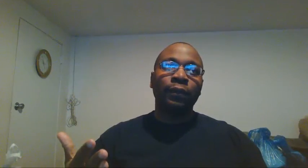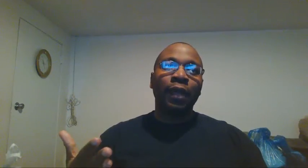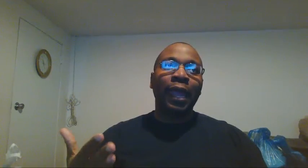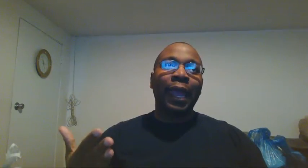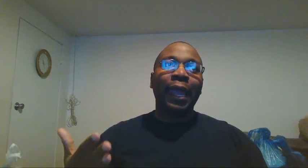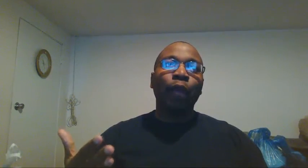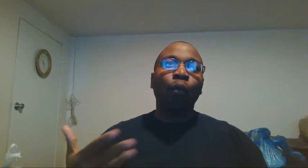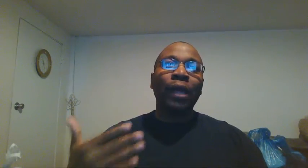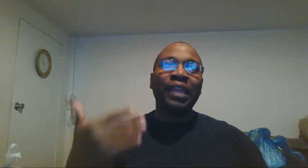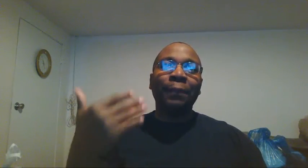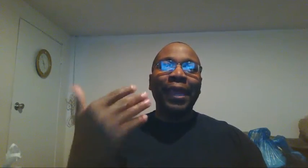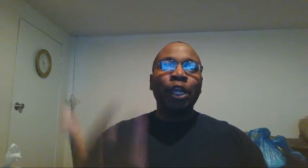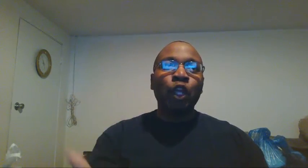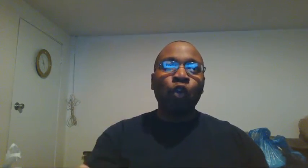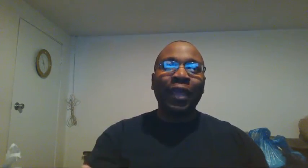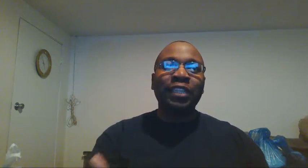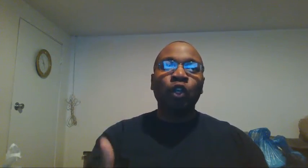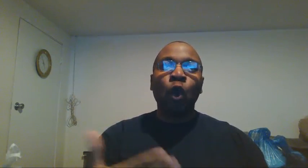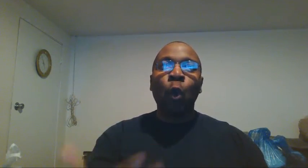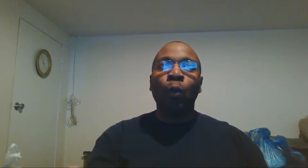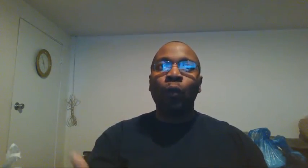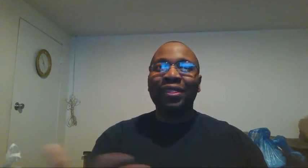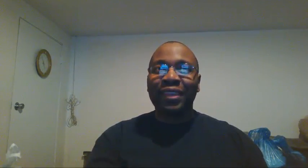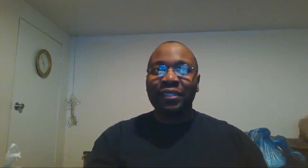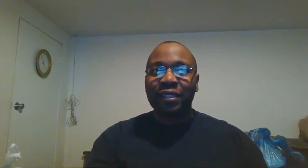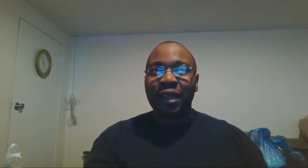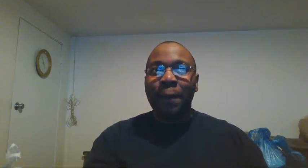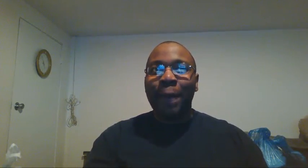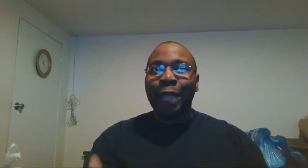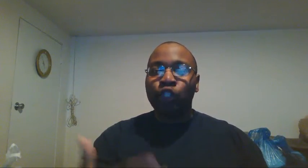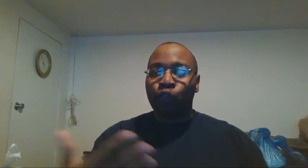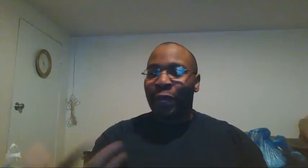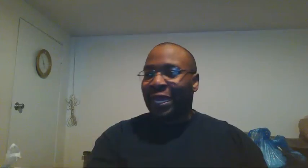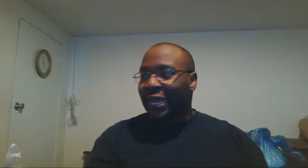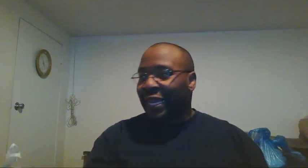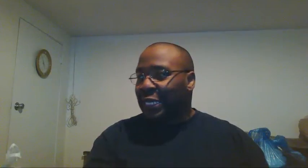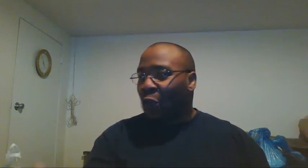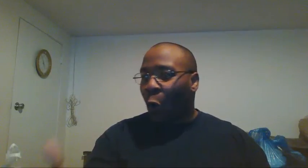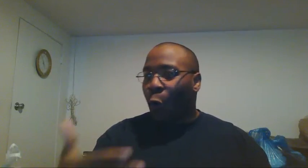and what they may do is cope with it by drinking or